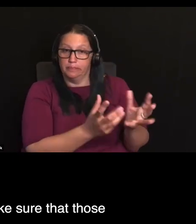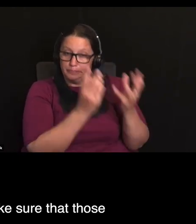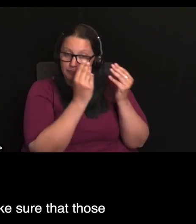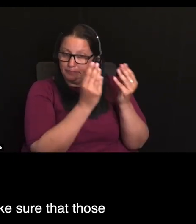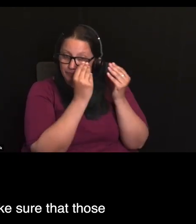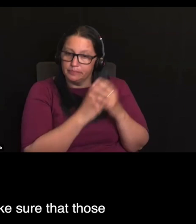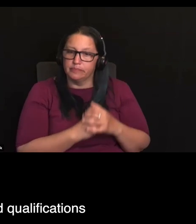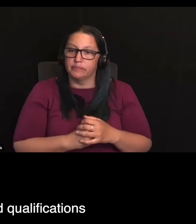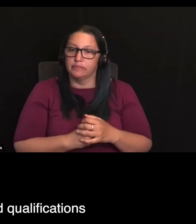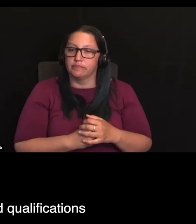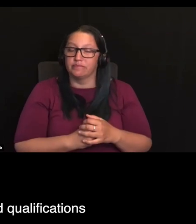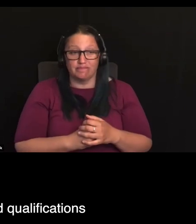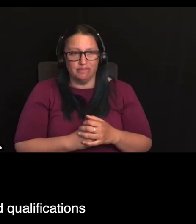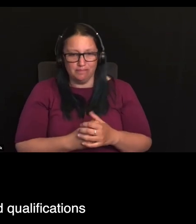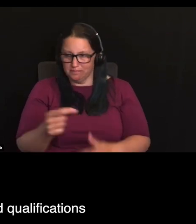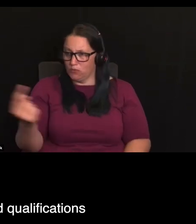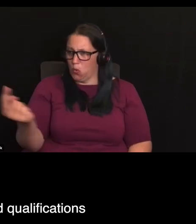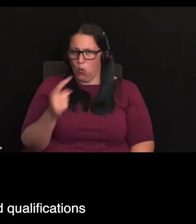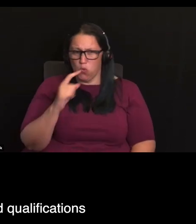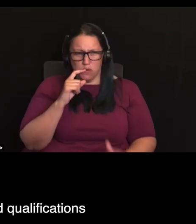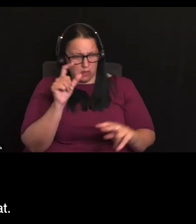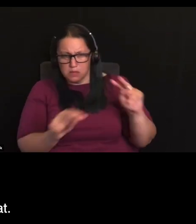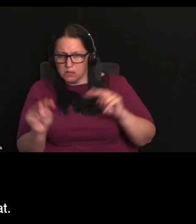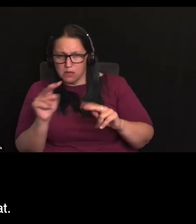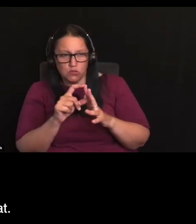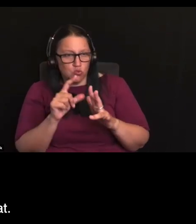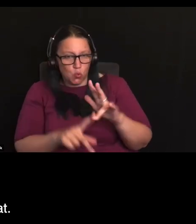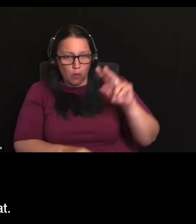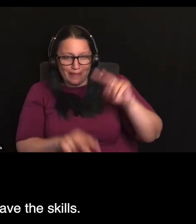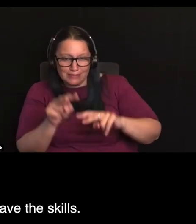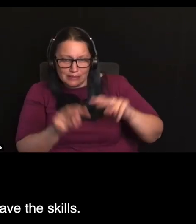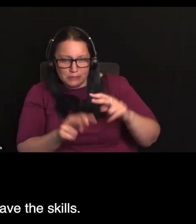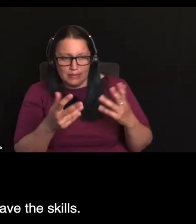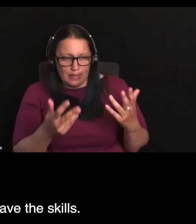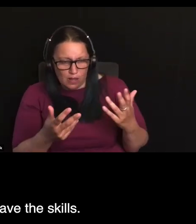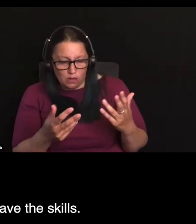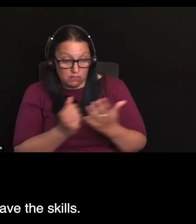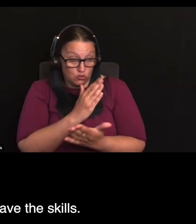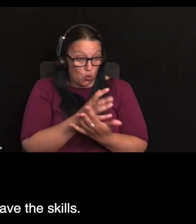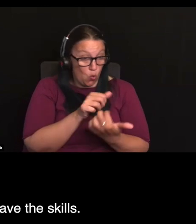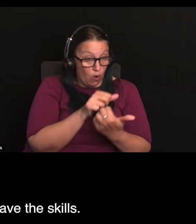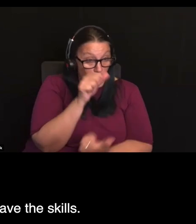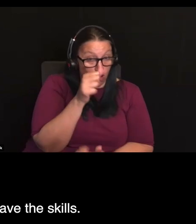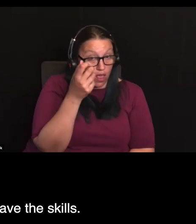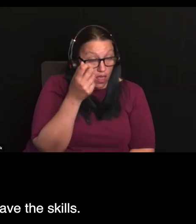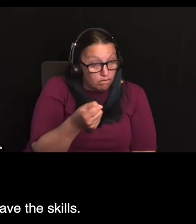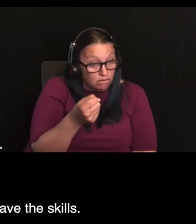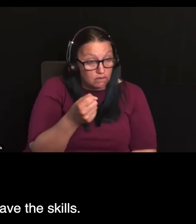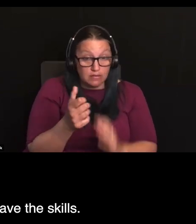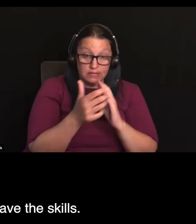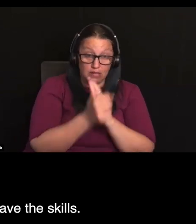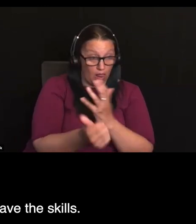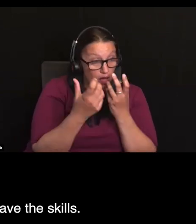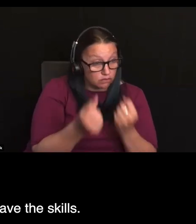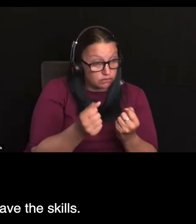they make sure that those people have sufficient skills and qualifications to be able to do that. So it is making